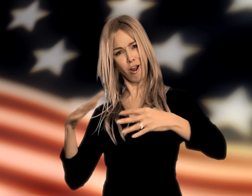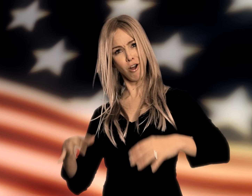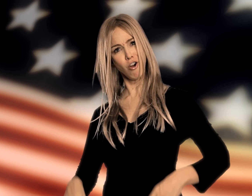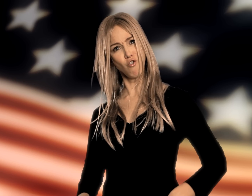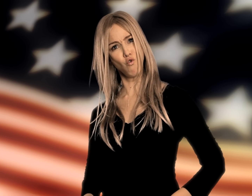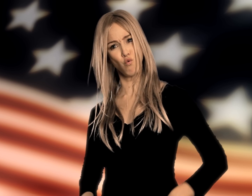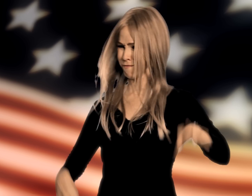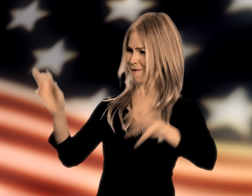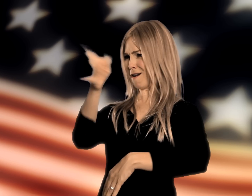No! No!